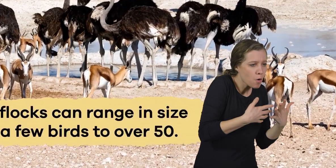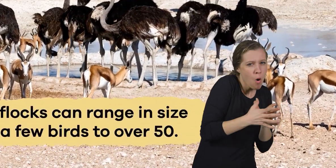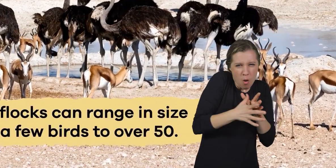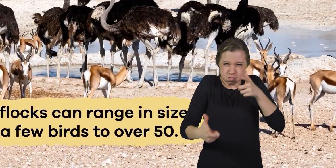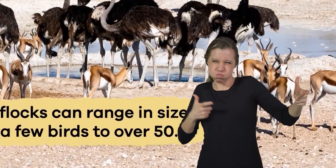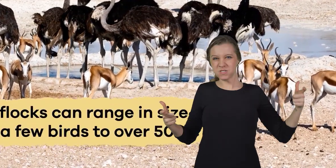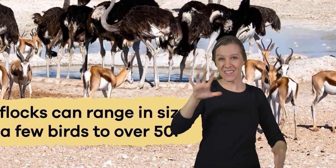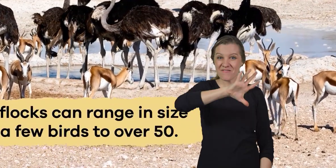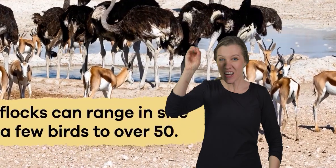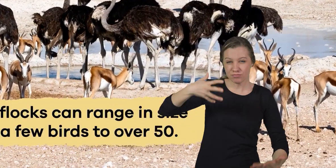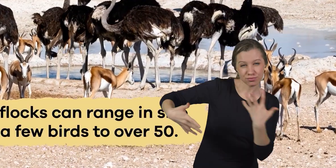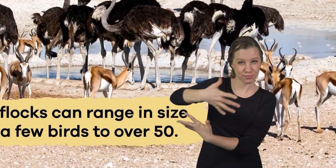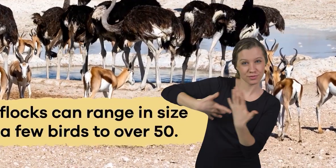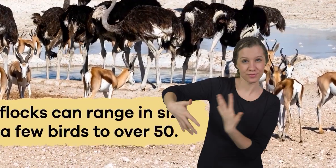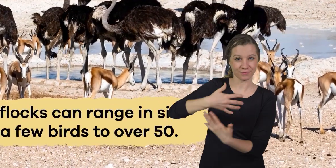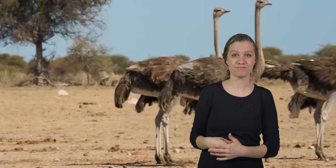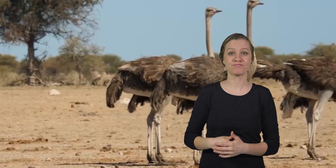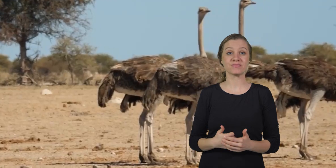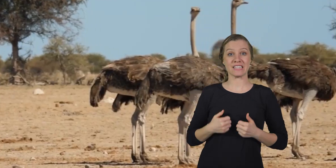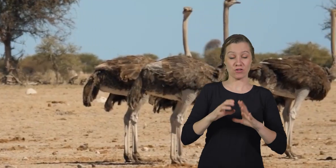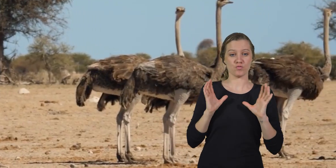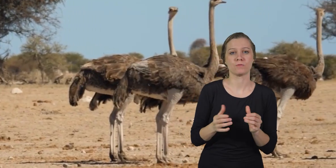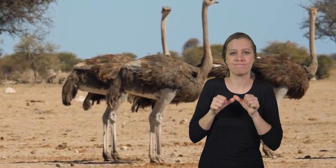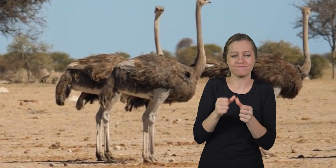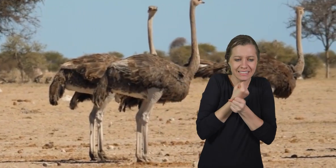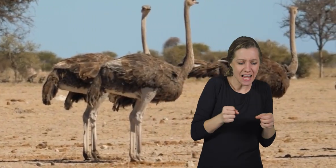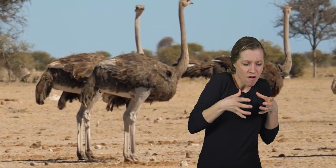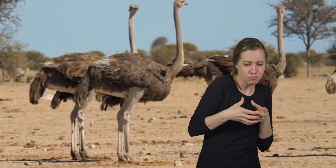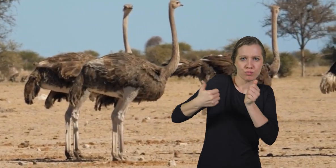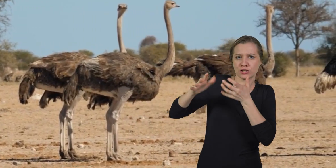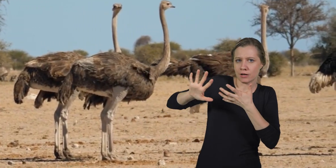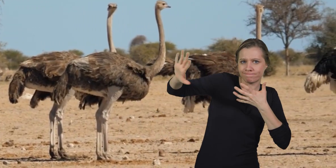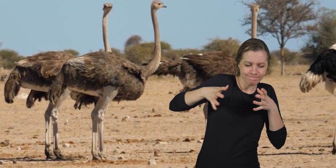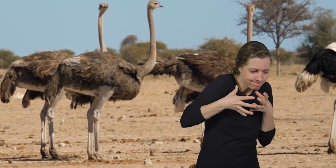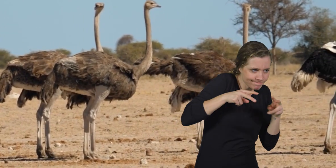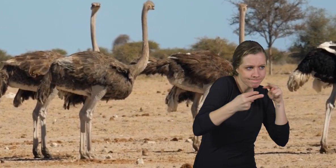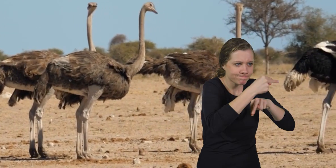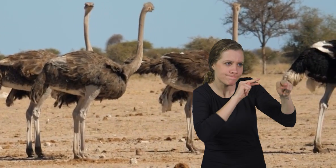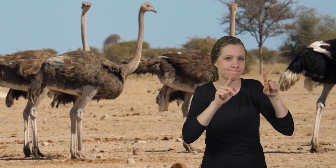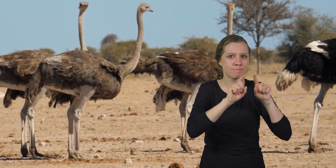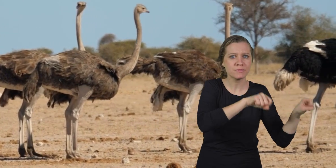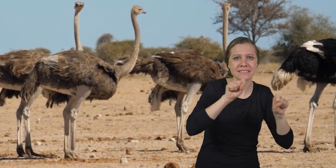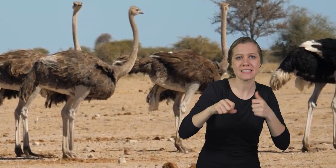to over 50. Living in a group keeps them safe from predators because they can watch for danger together.